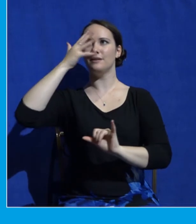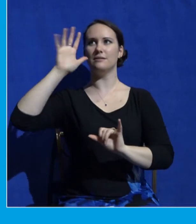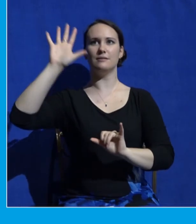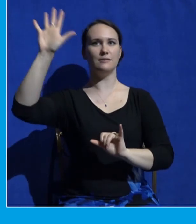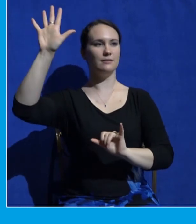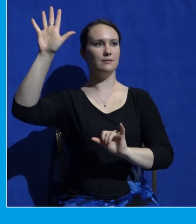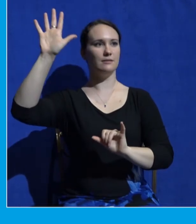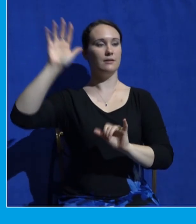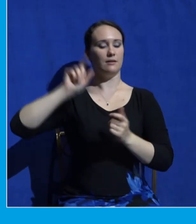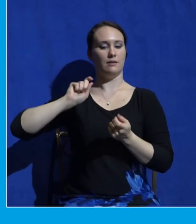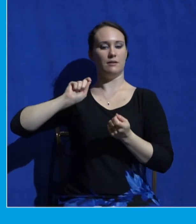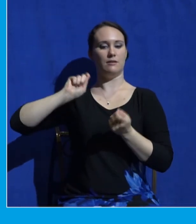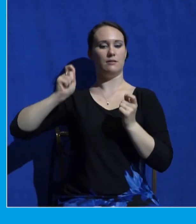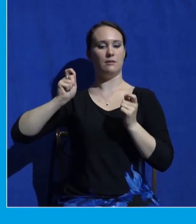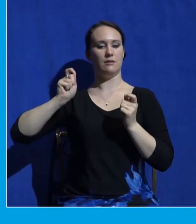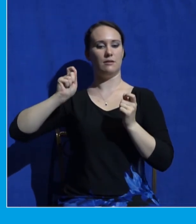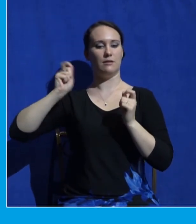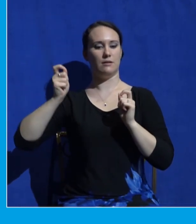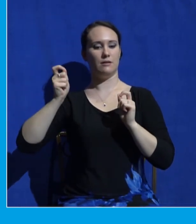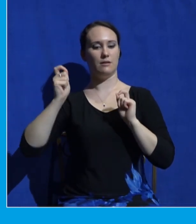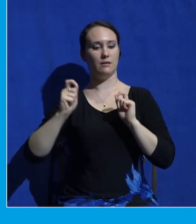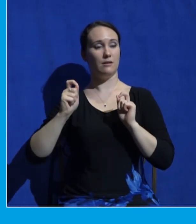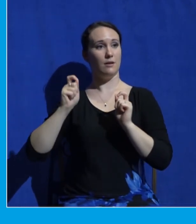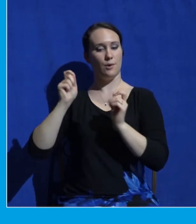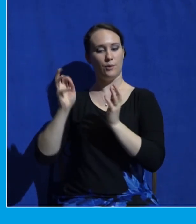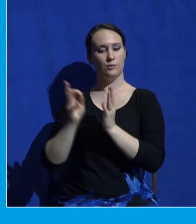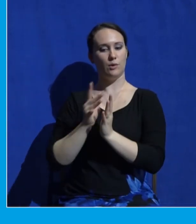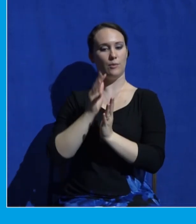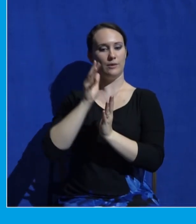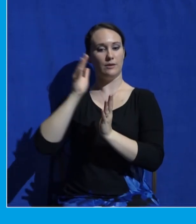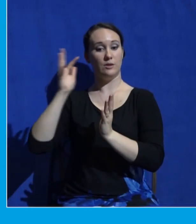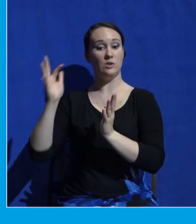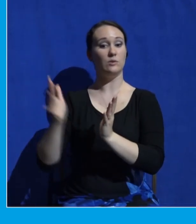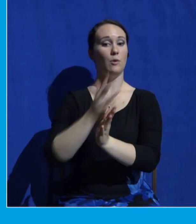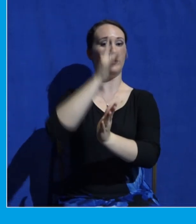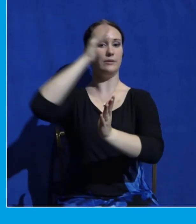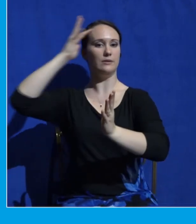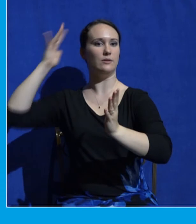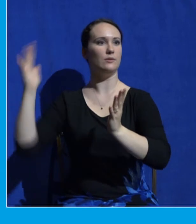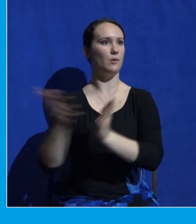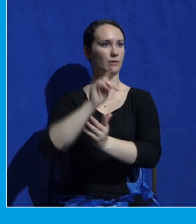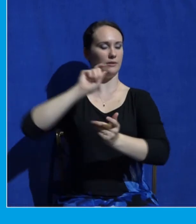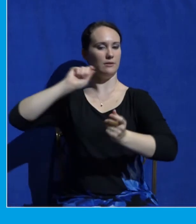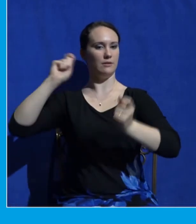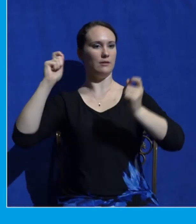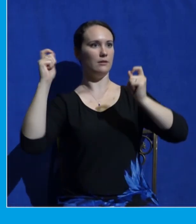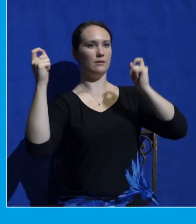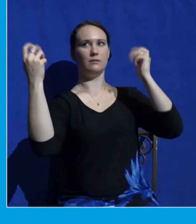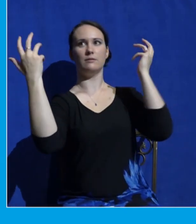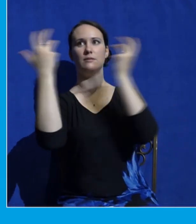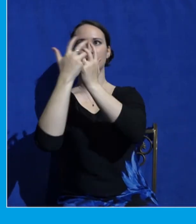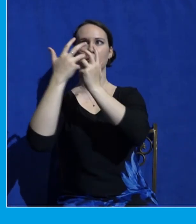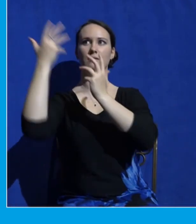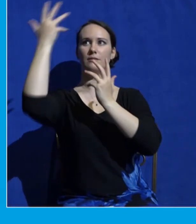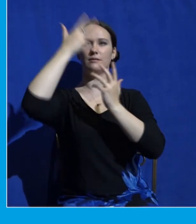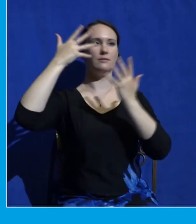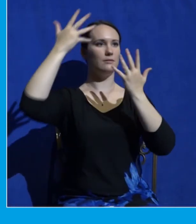degree of glory to another. Did you hear that? Did you hear how the Bible just took